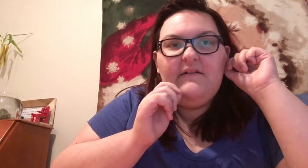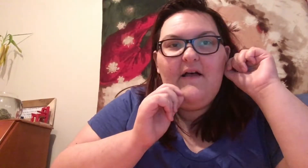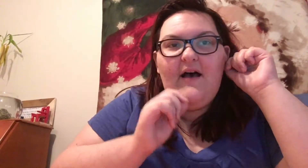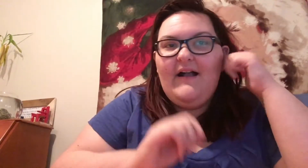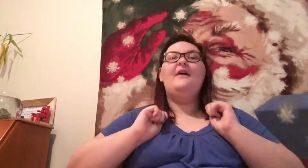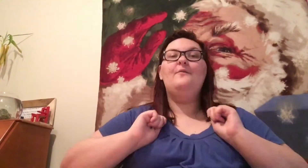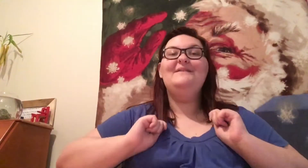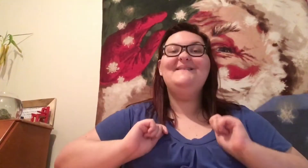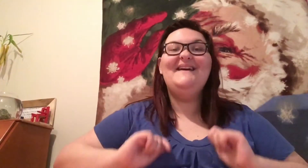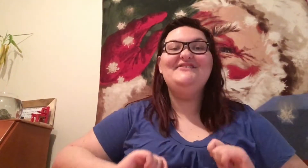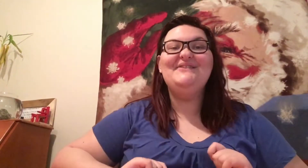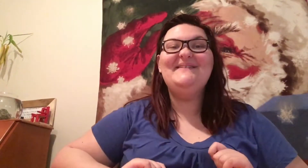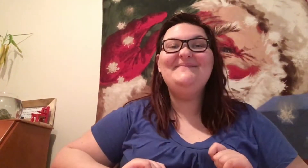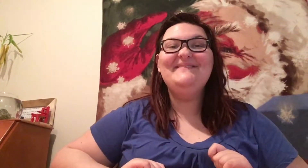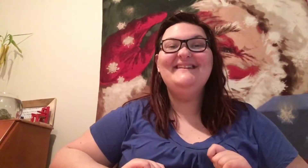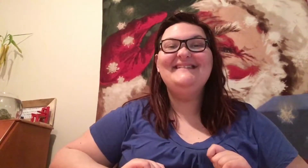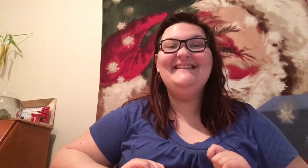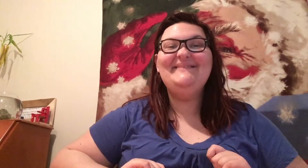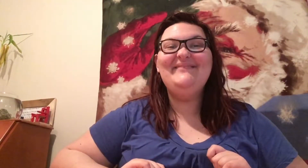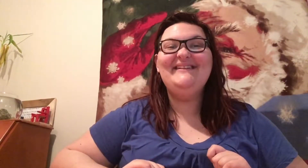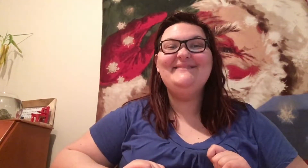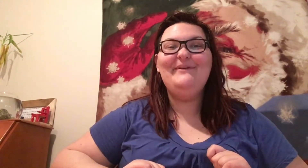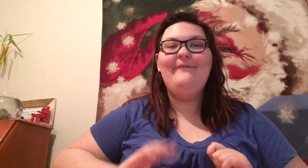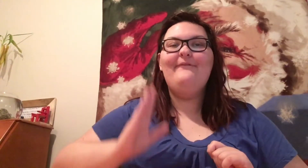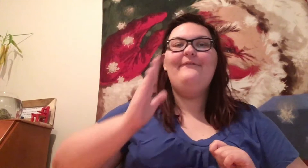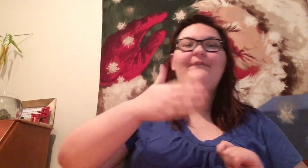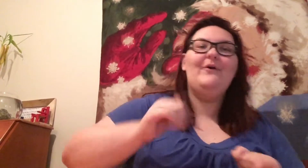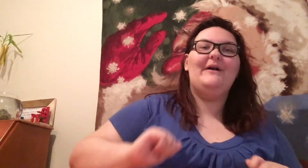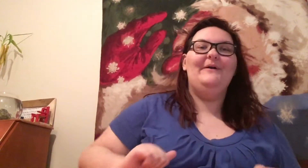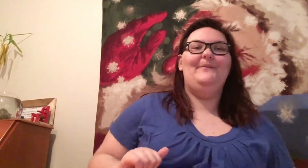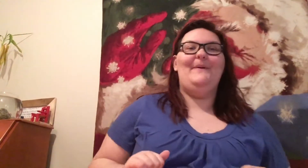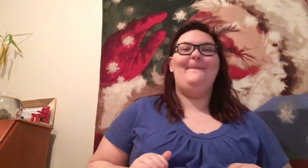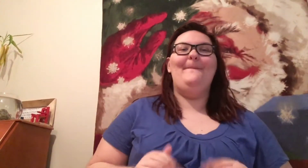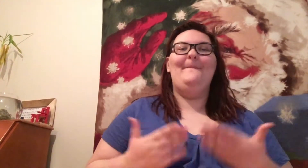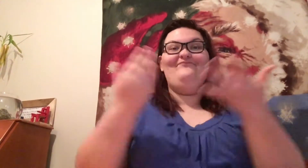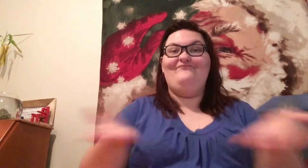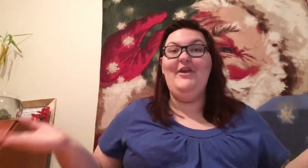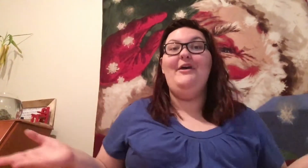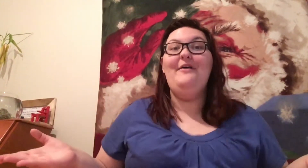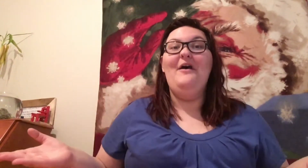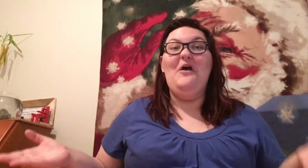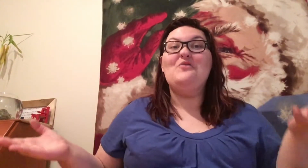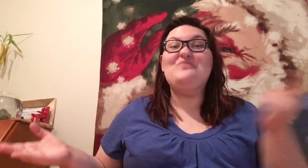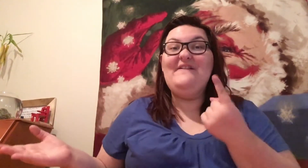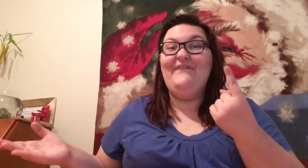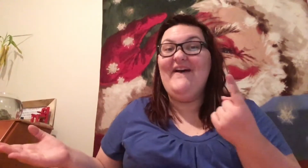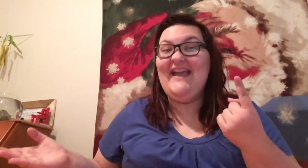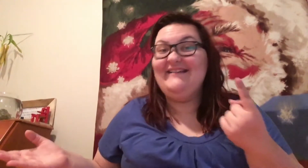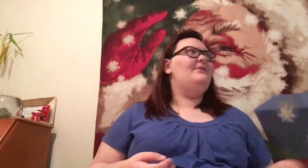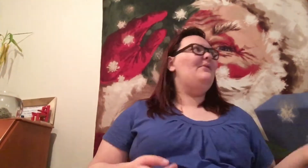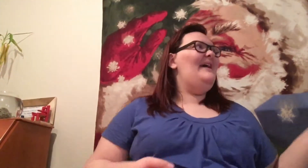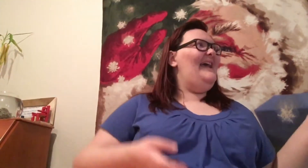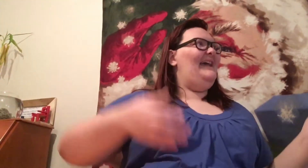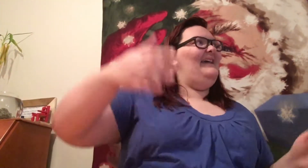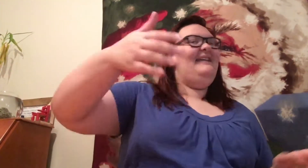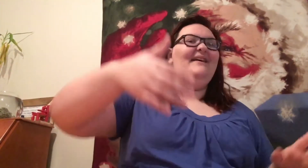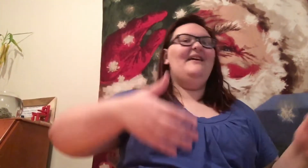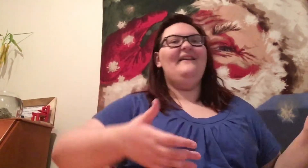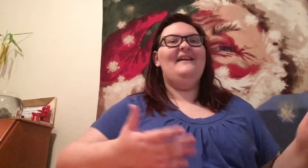'clock. When did I show up? 10 minutes before one. Red flag! Oh, hey. Hey there. Like,